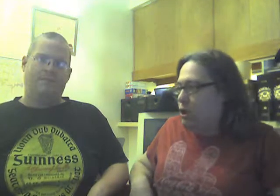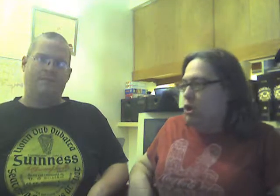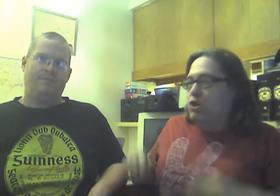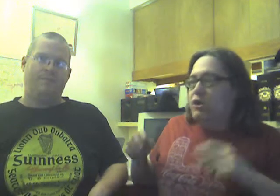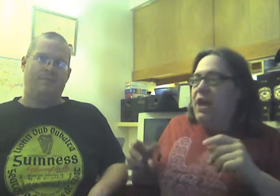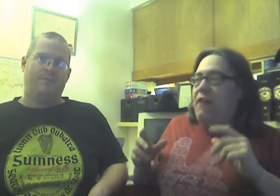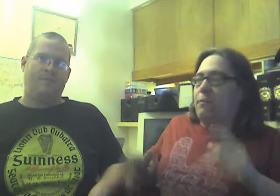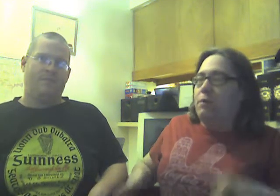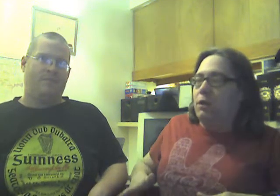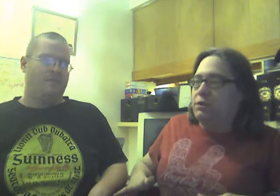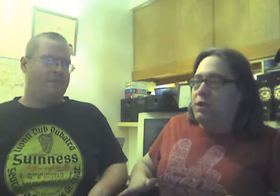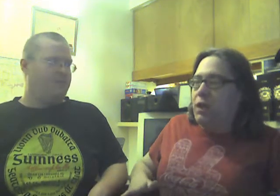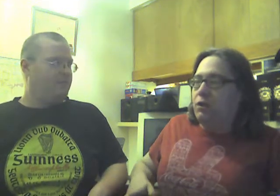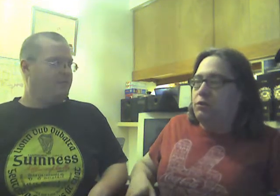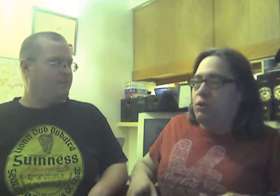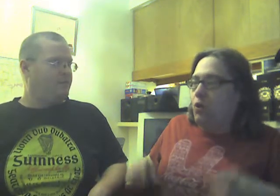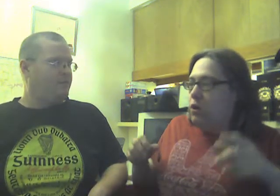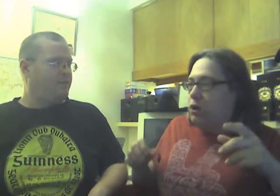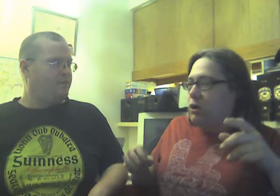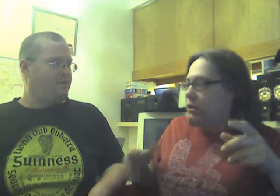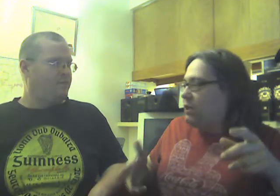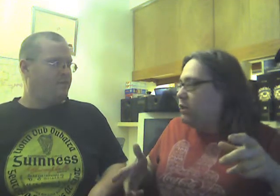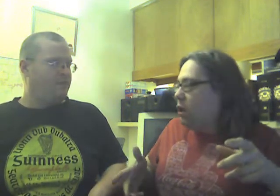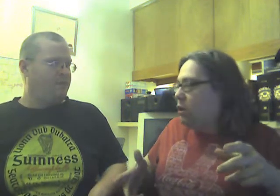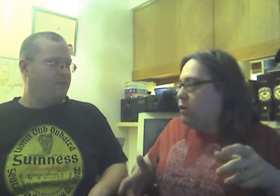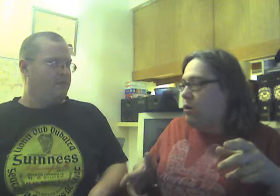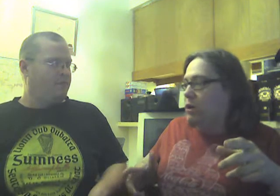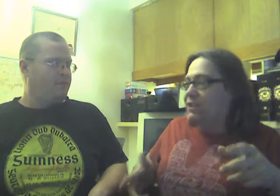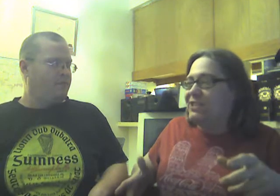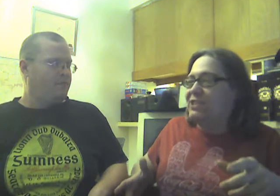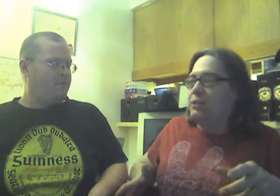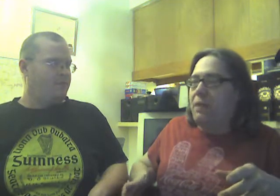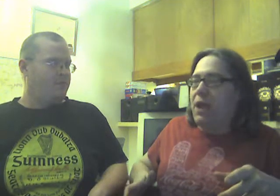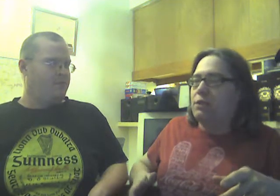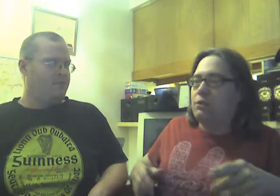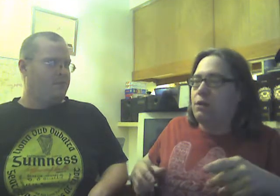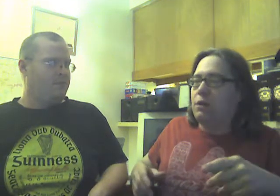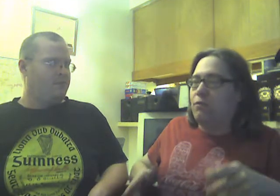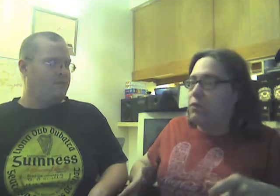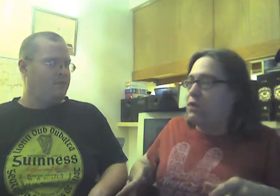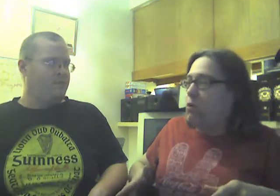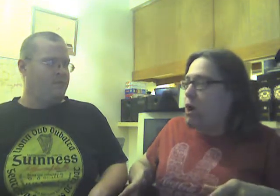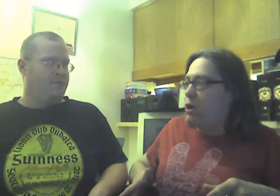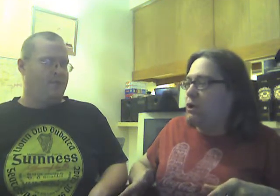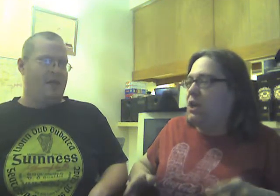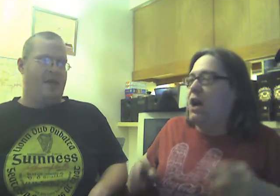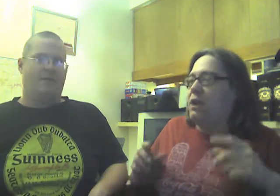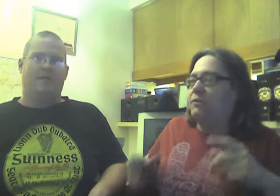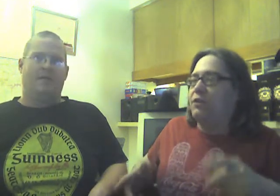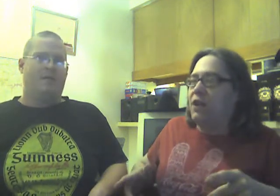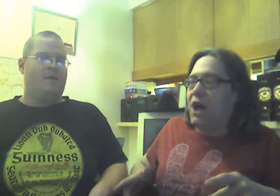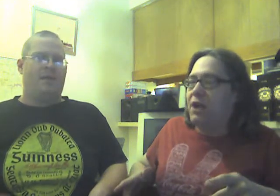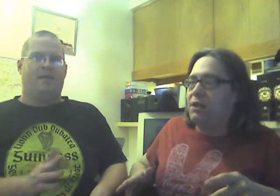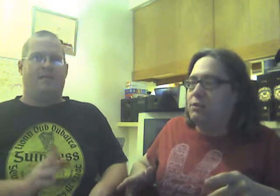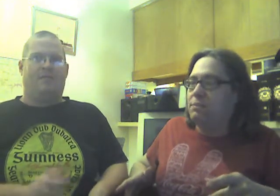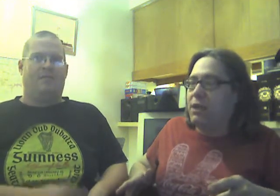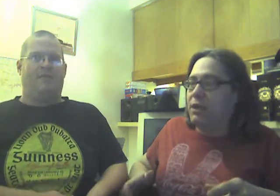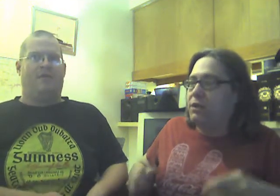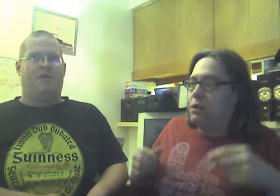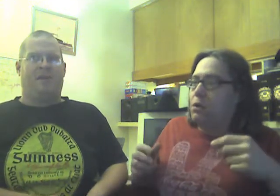they have a bill of sales or, as I call it, or a list of demands of what they want in a guy. if the guy doesn't meet him... We've already